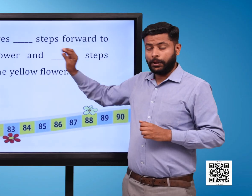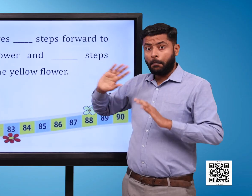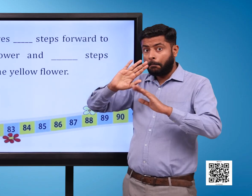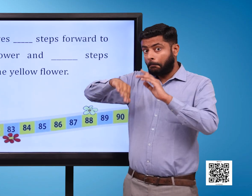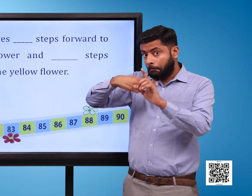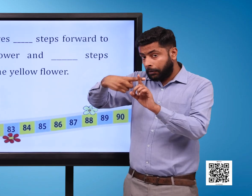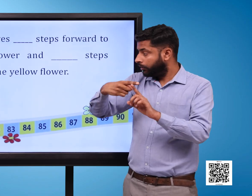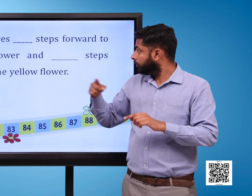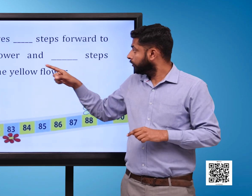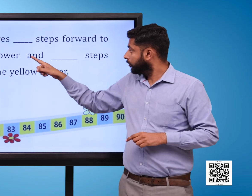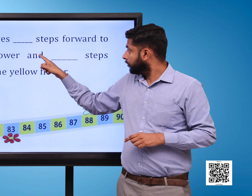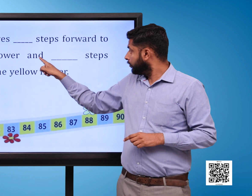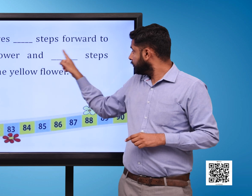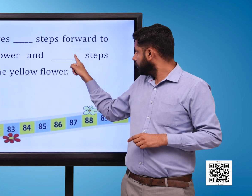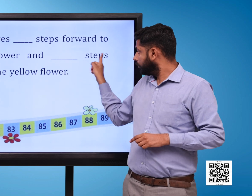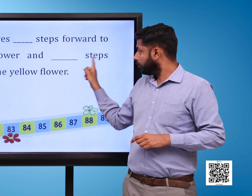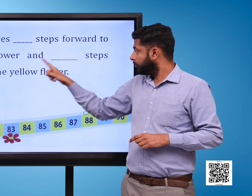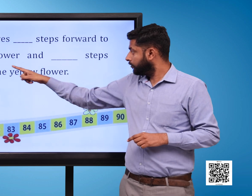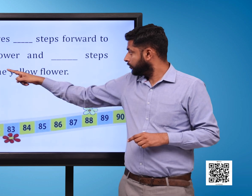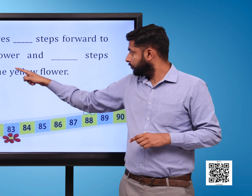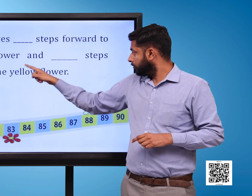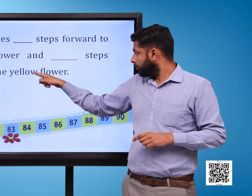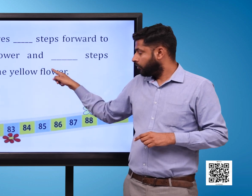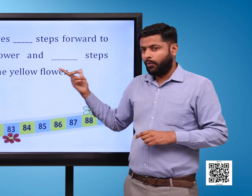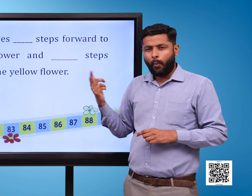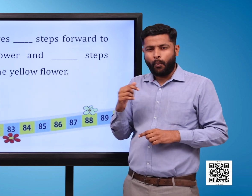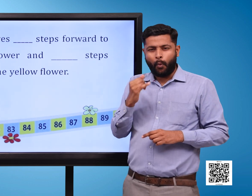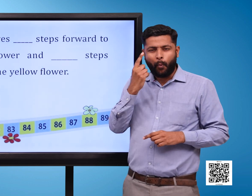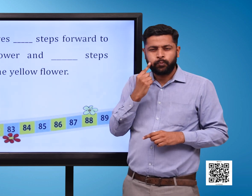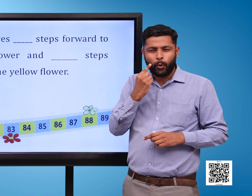And blank steps forward to reach the yellow flower And